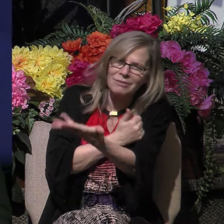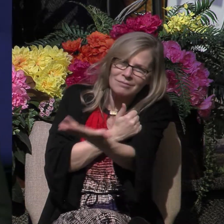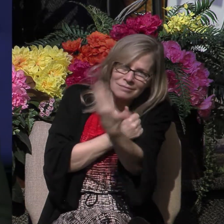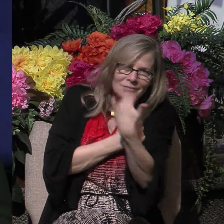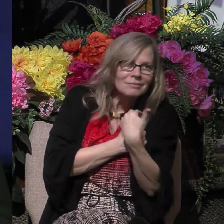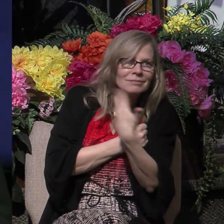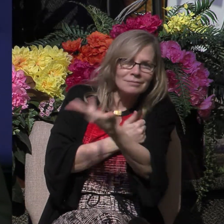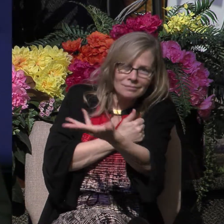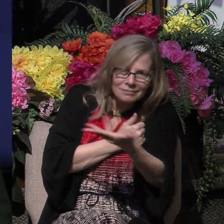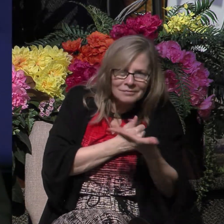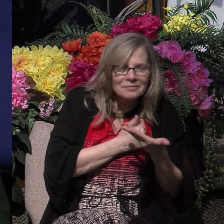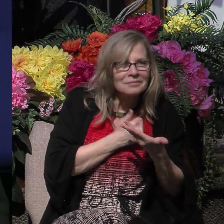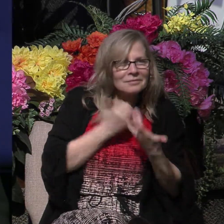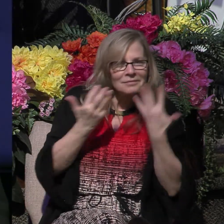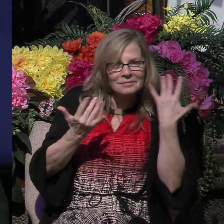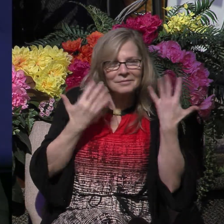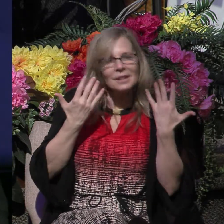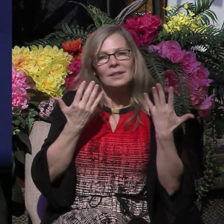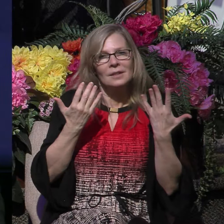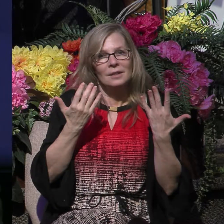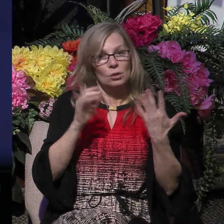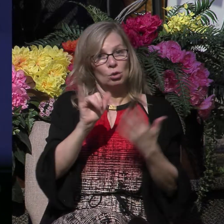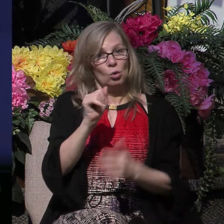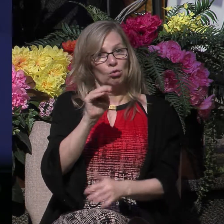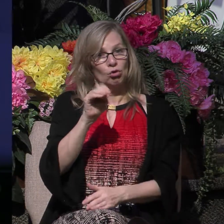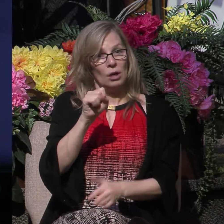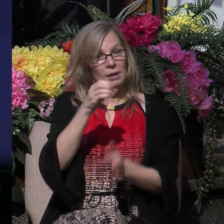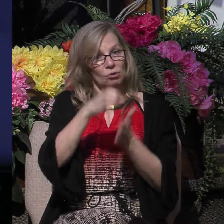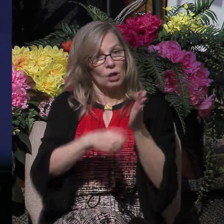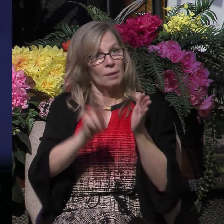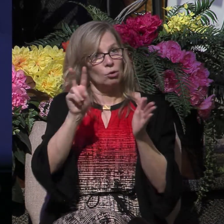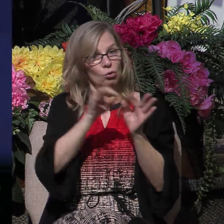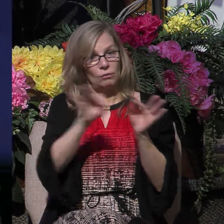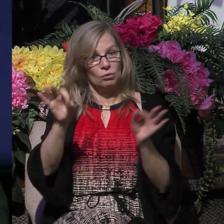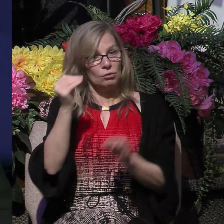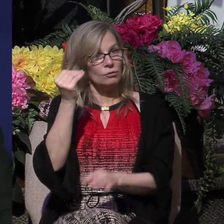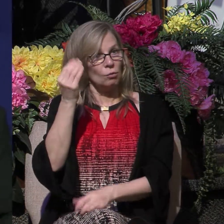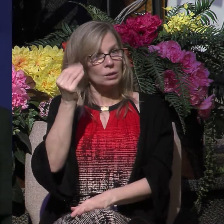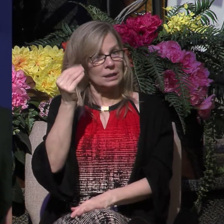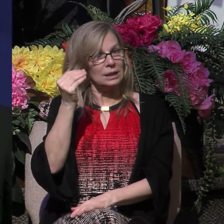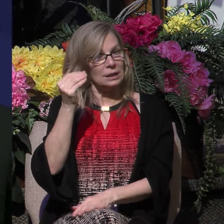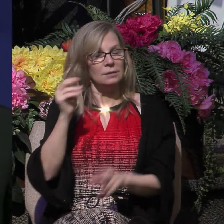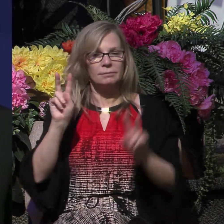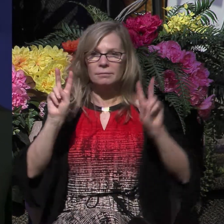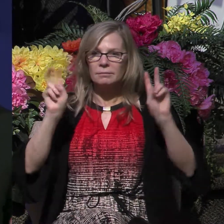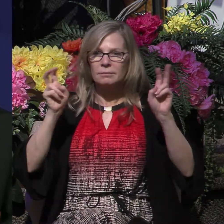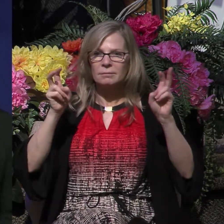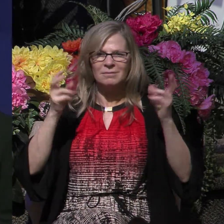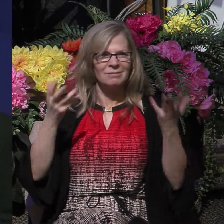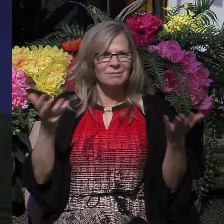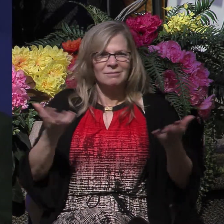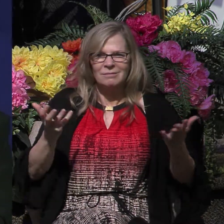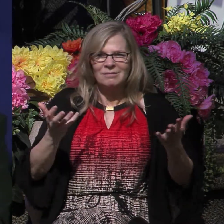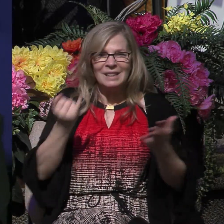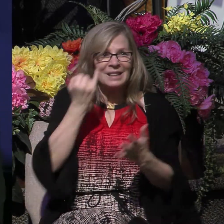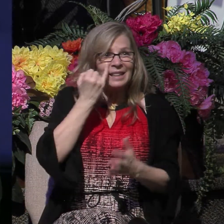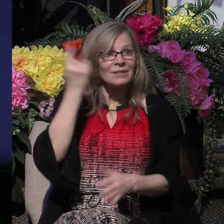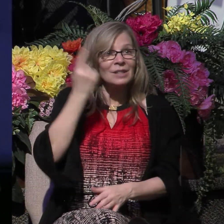James chapter 2, starting in verse 14, we read, what use is it, my brethren, if someone says he has